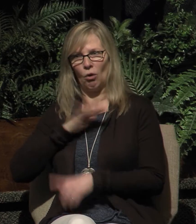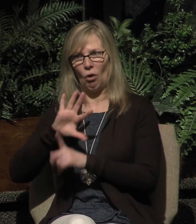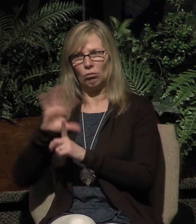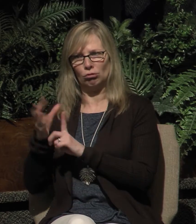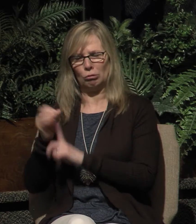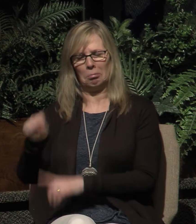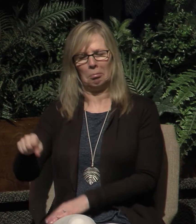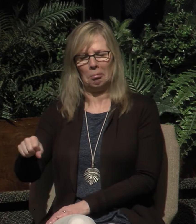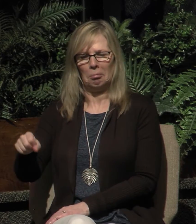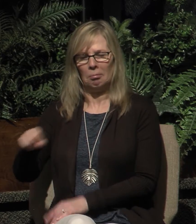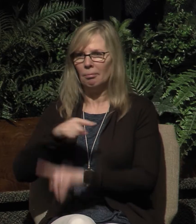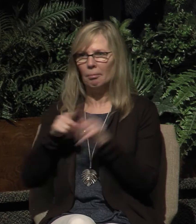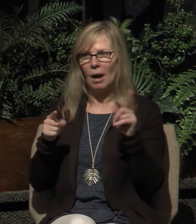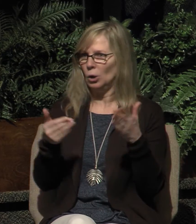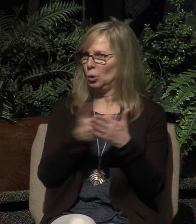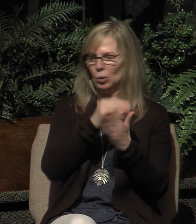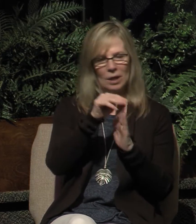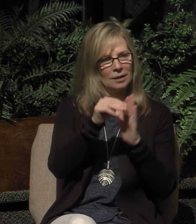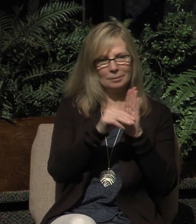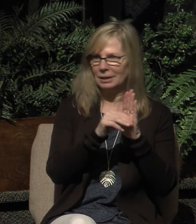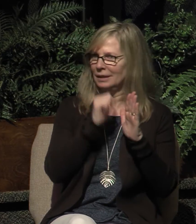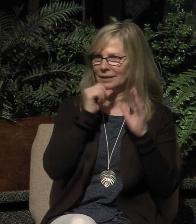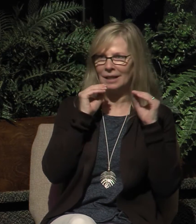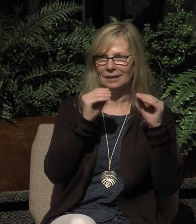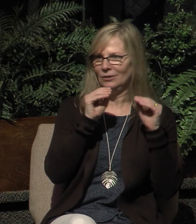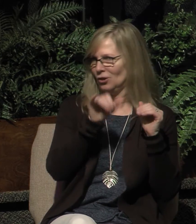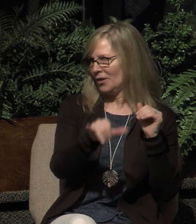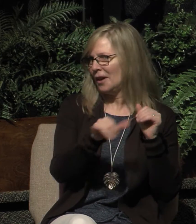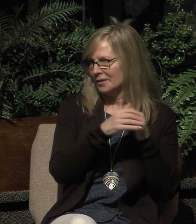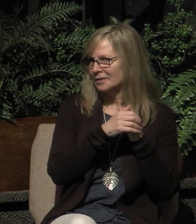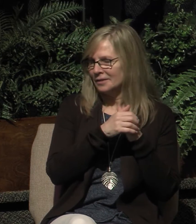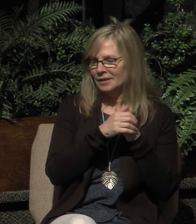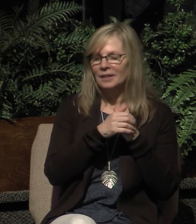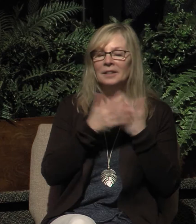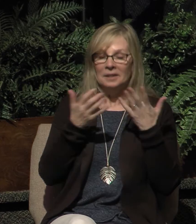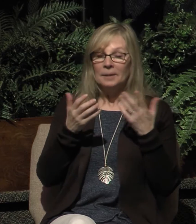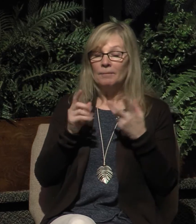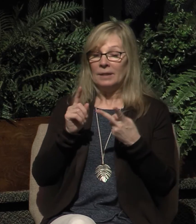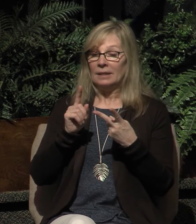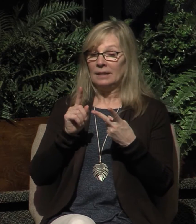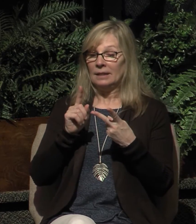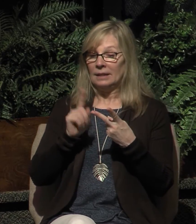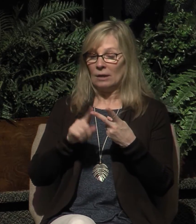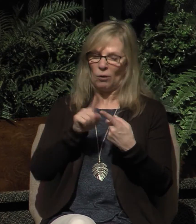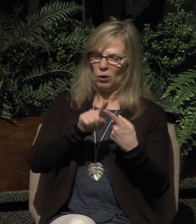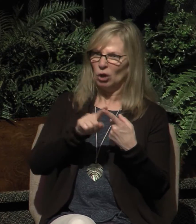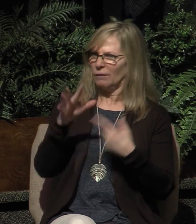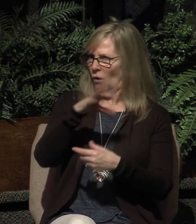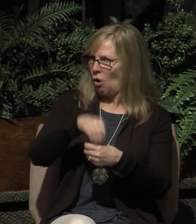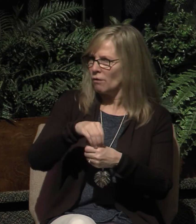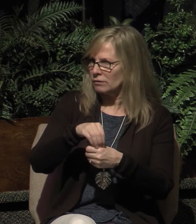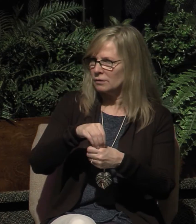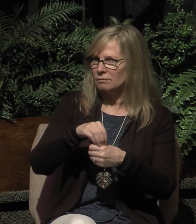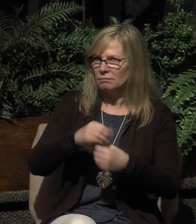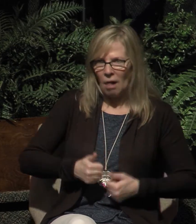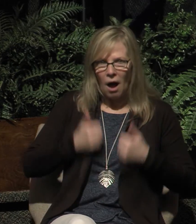and that's what we're committed to. Second biblical responsibility, in addition to being involved in the lives of other